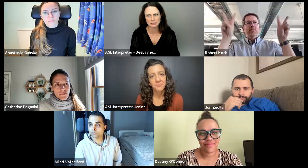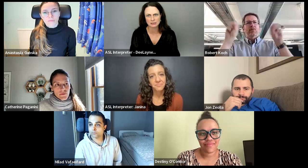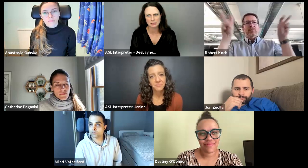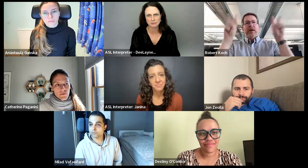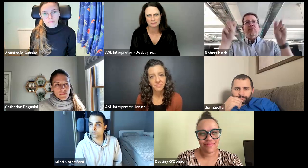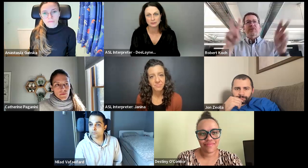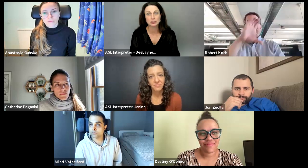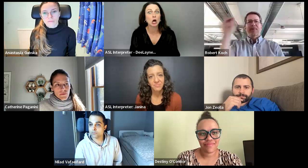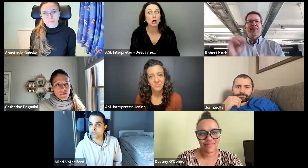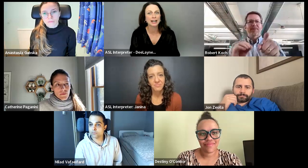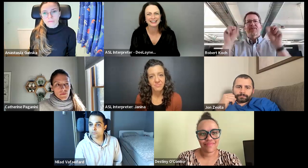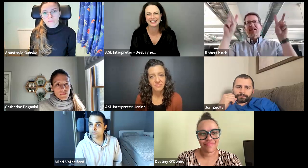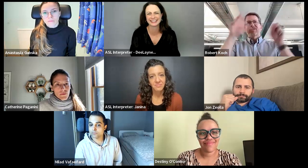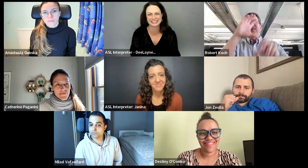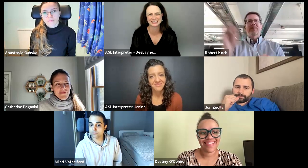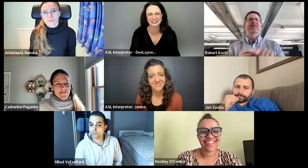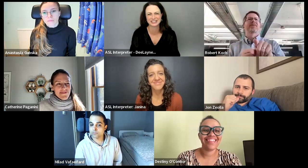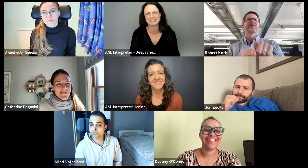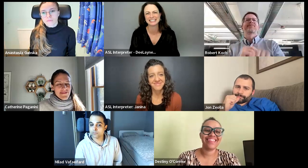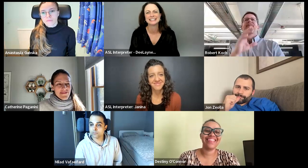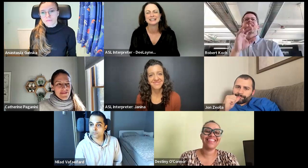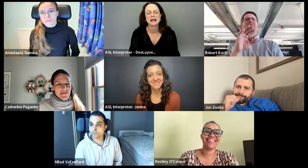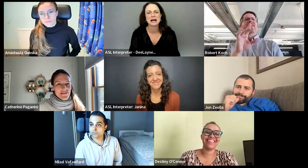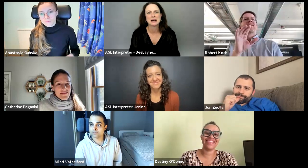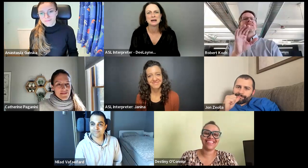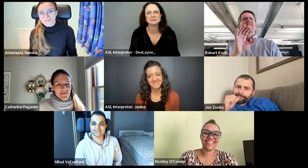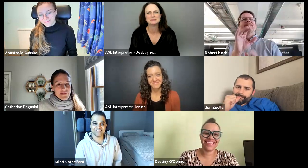is Star, the Star Company.